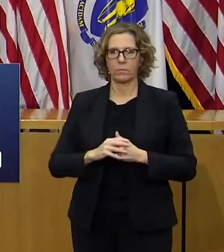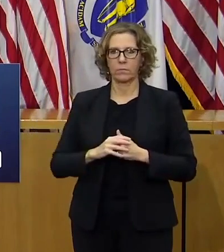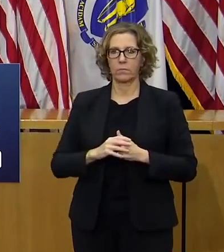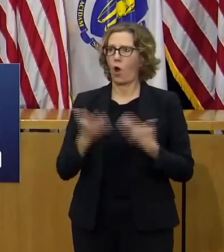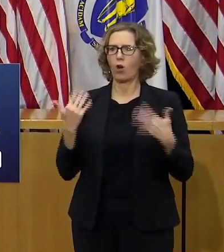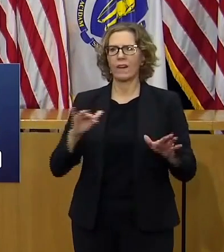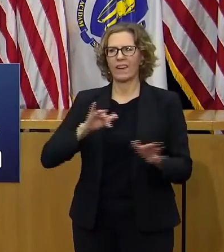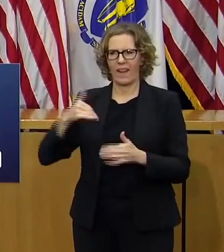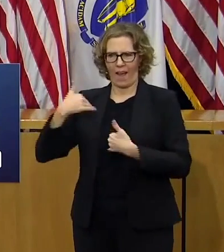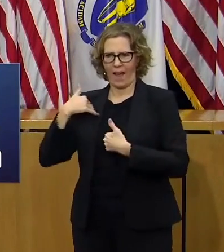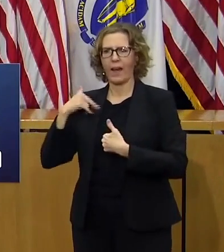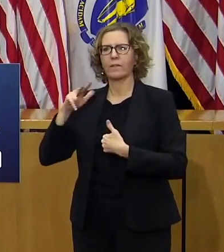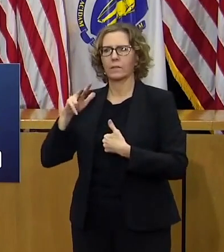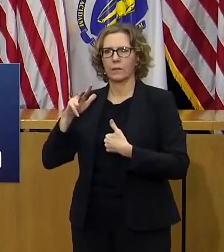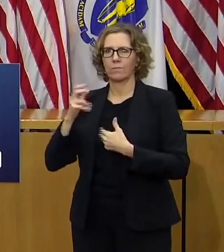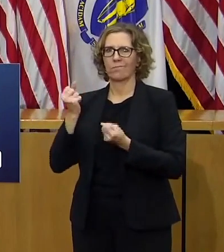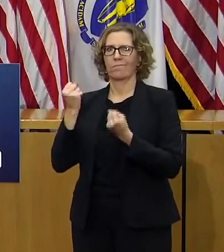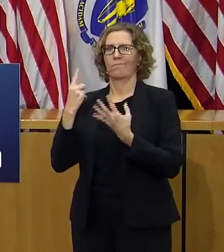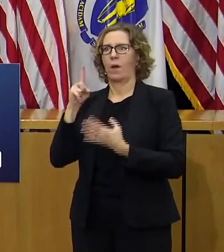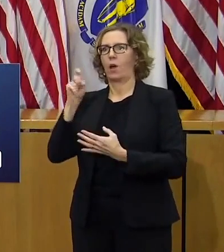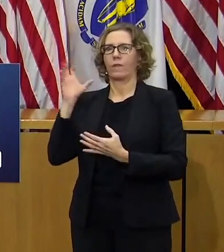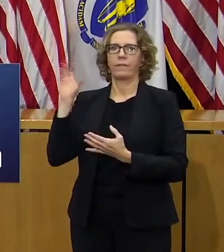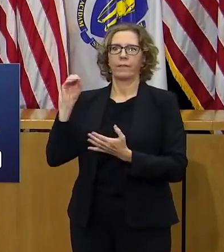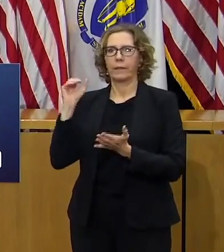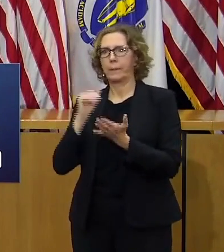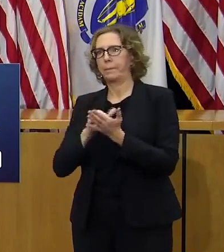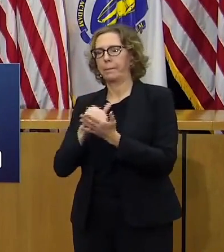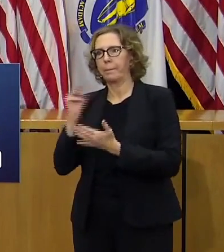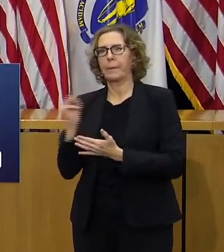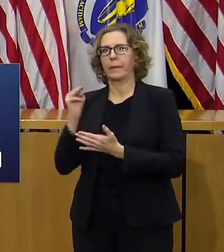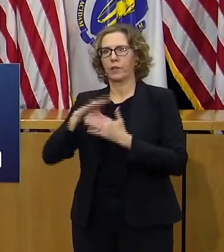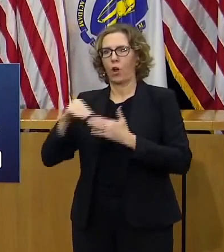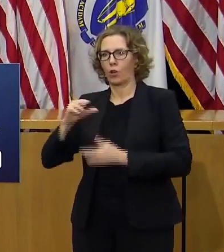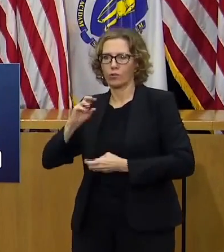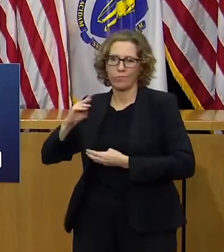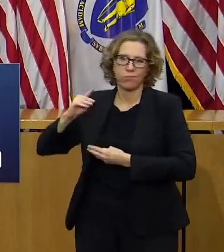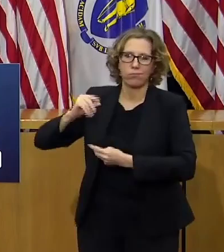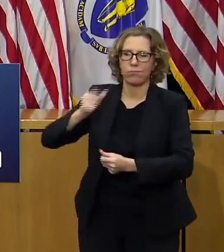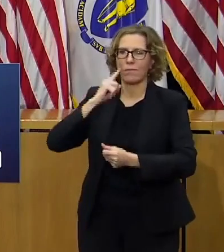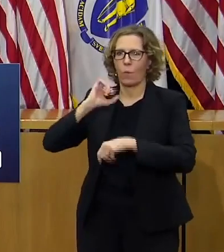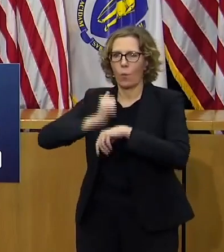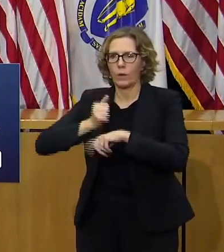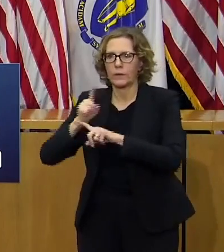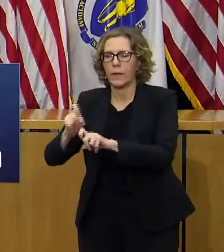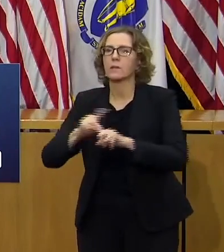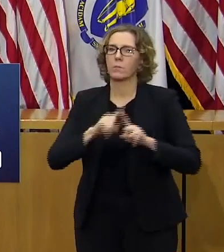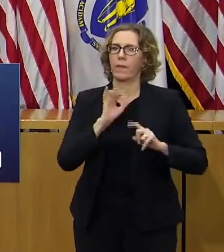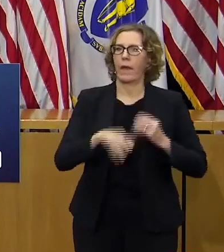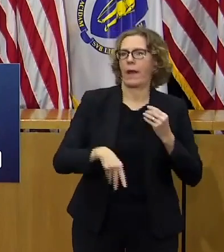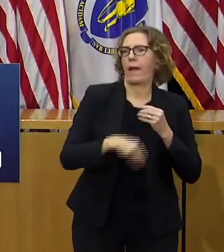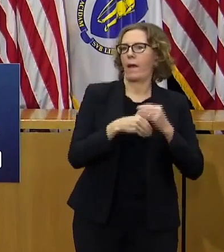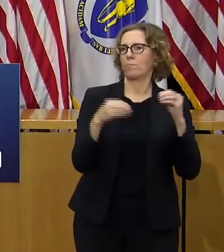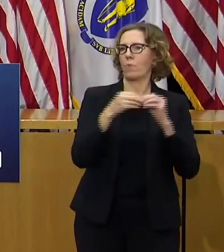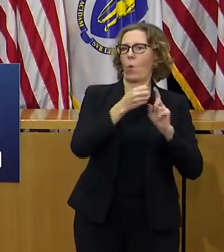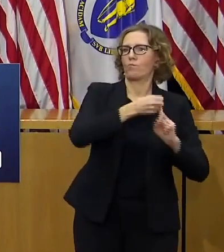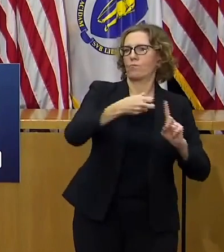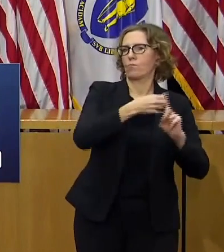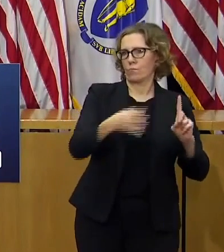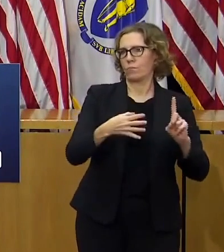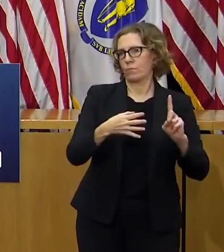million dollar investment we've already made in testing to continue to provide access to testing across the Commonwealth